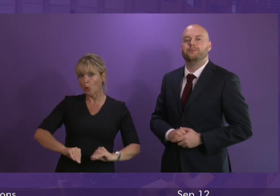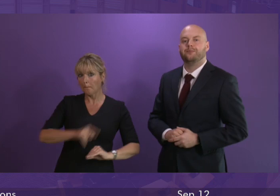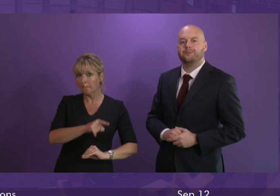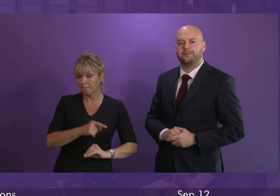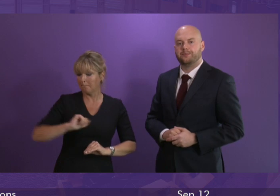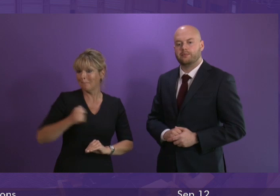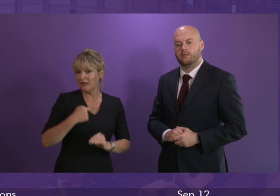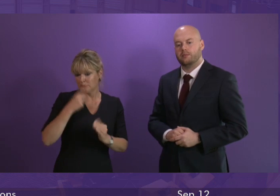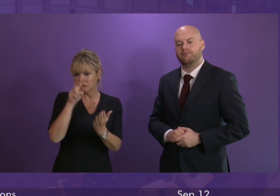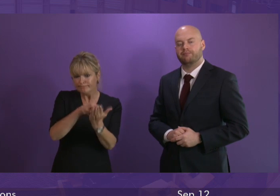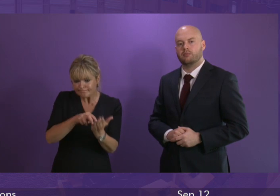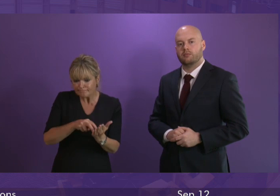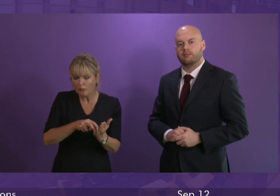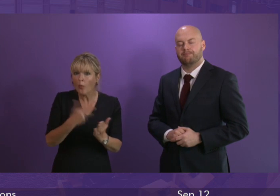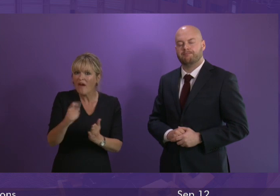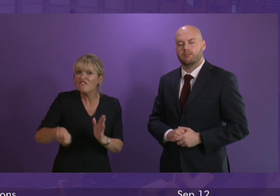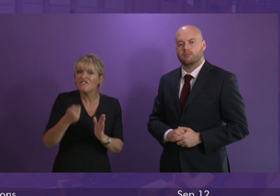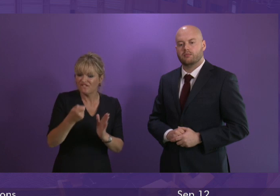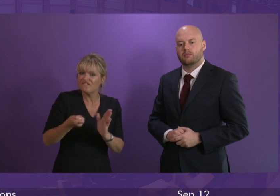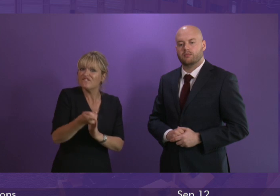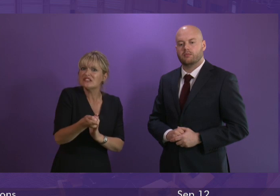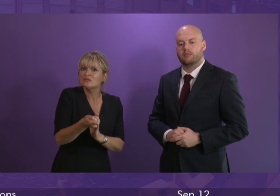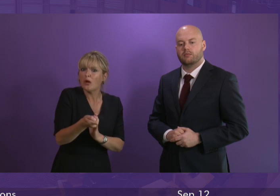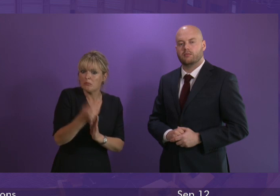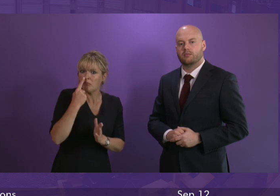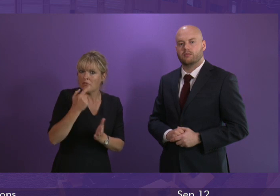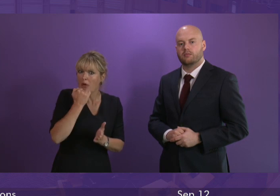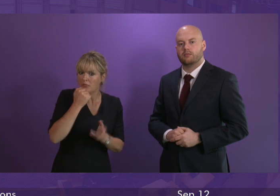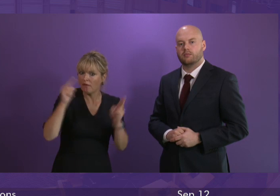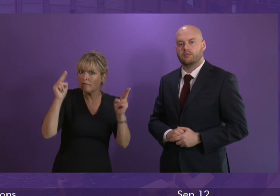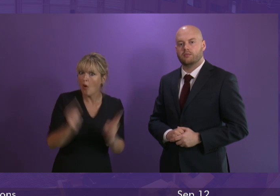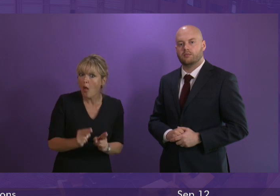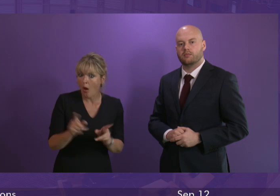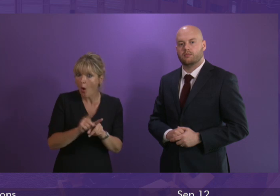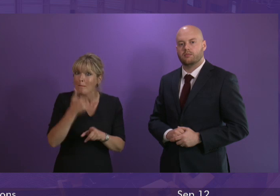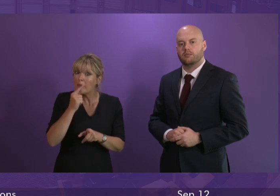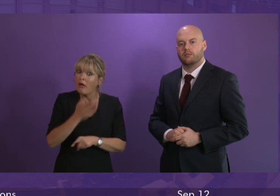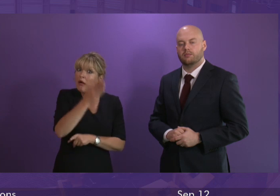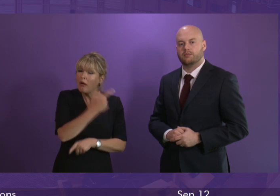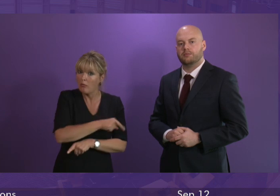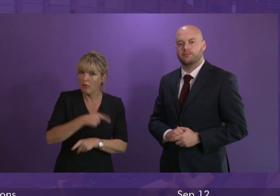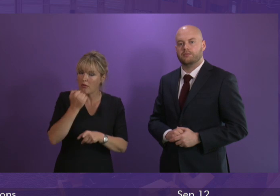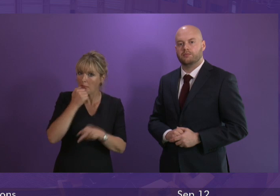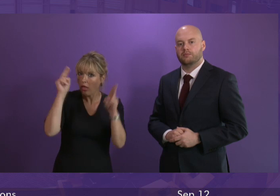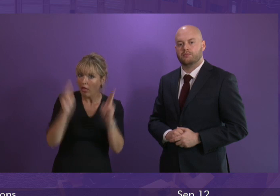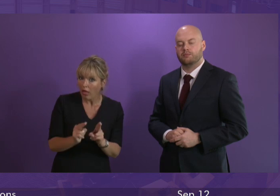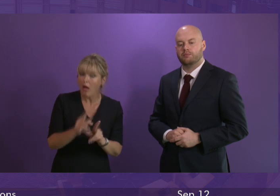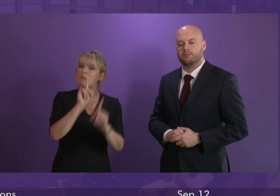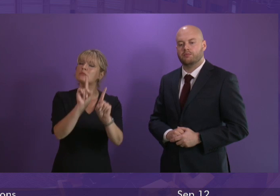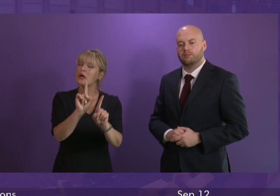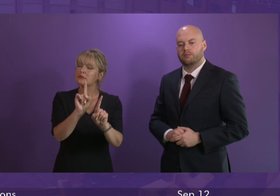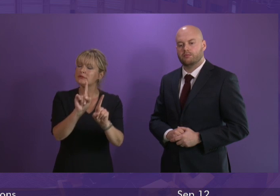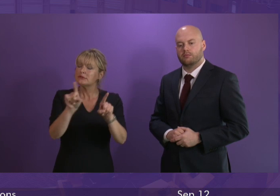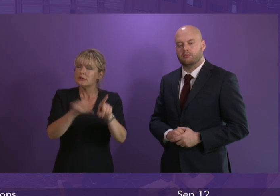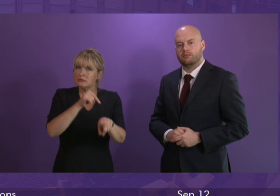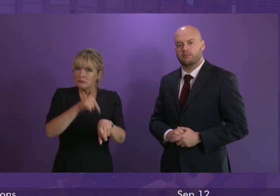handling an offensive weapon have fallen and emergency admissions to hospitals have fallen but we recognise the devastating